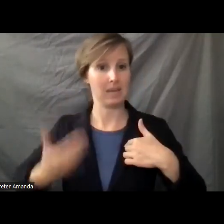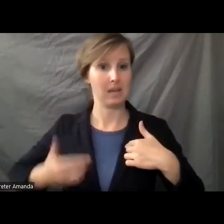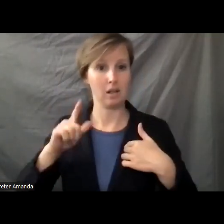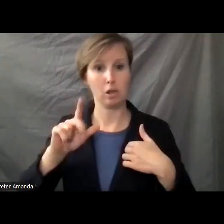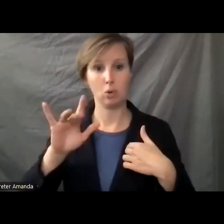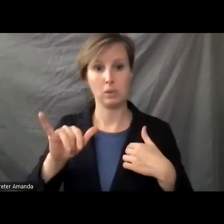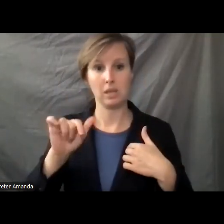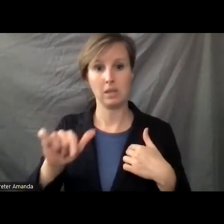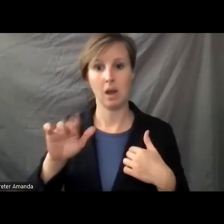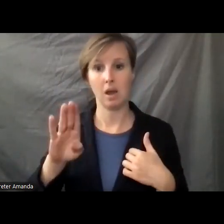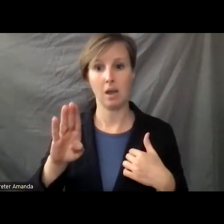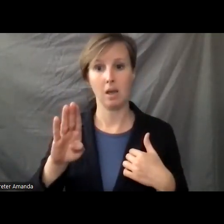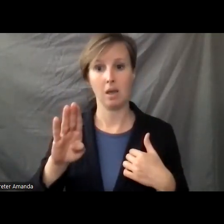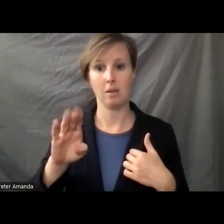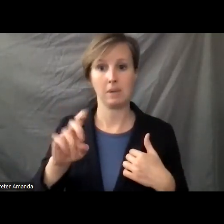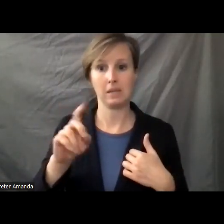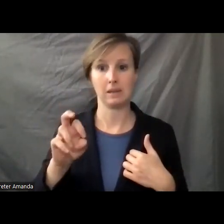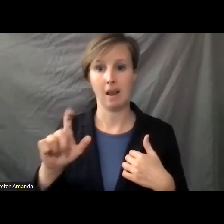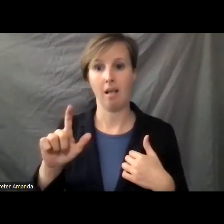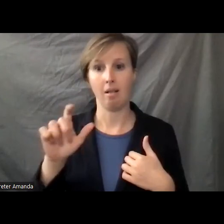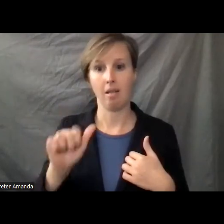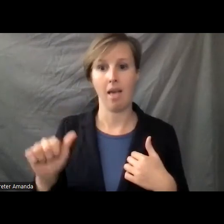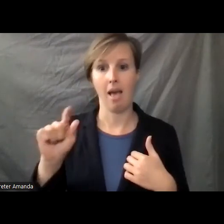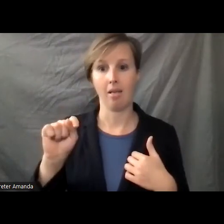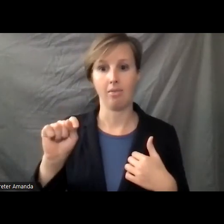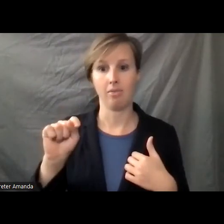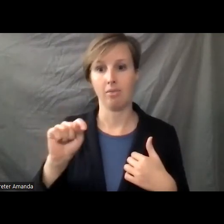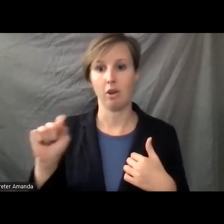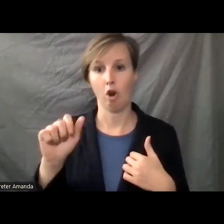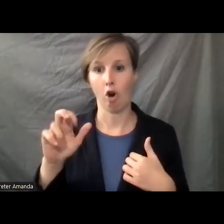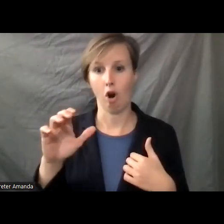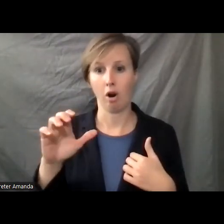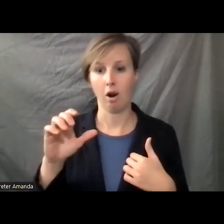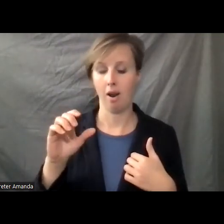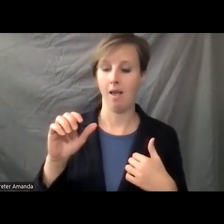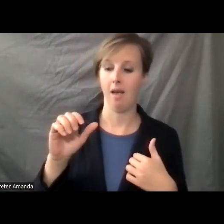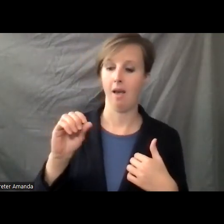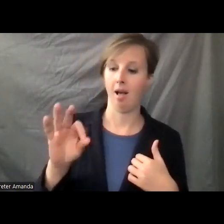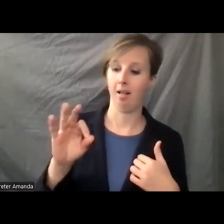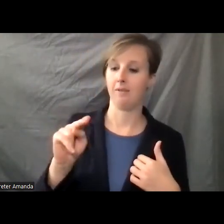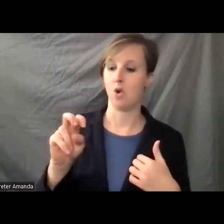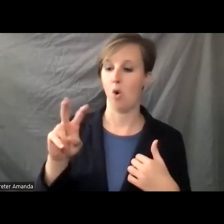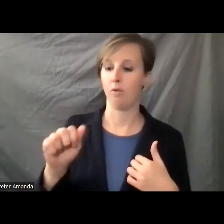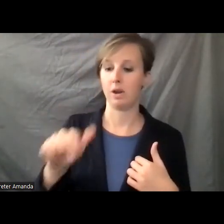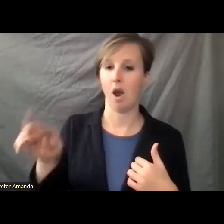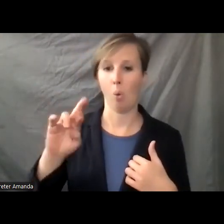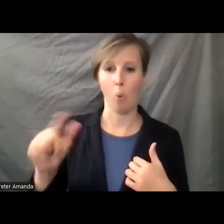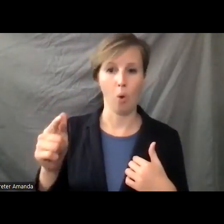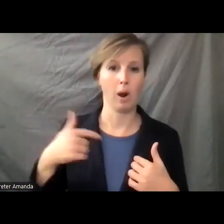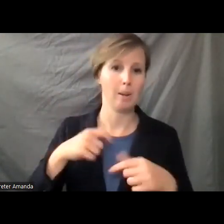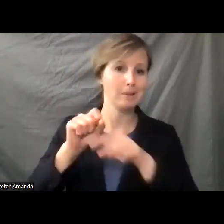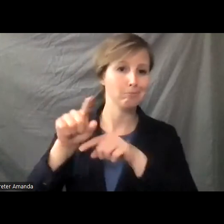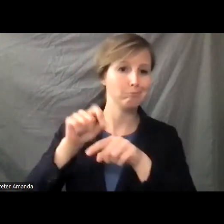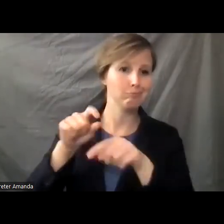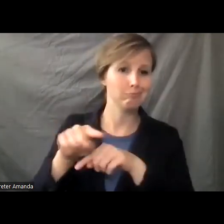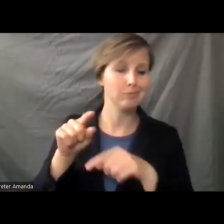.feednell, at thearkofnova.org. And I'm the person who's been sending you Zoom reminders